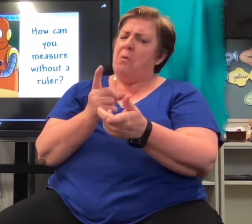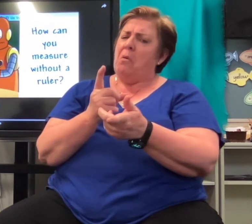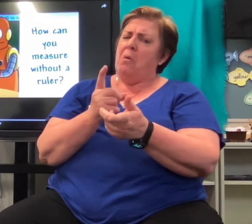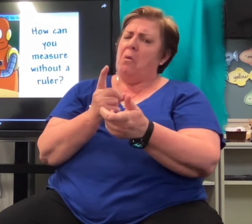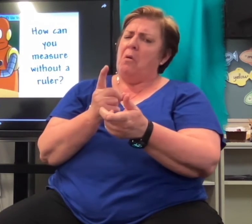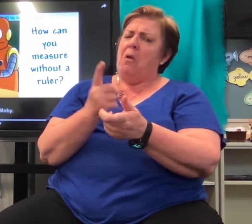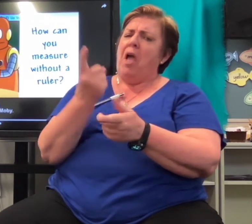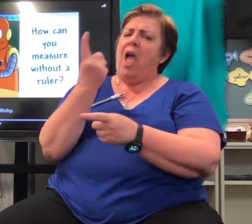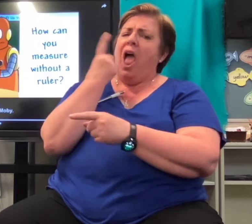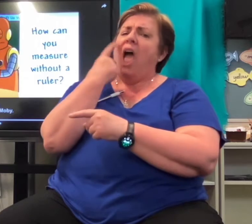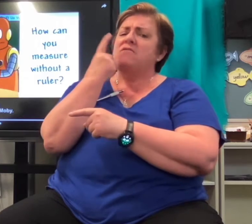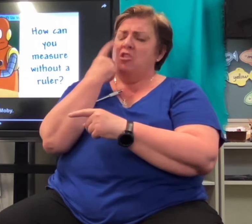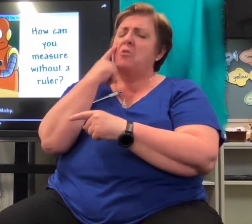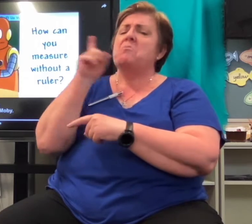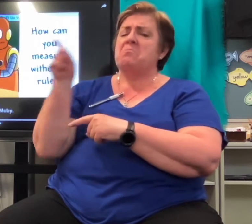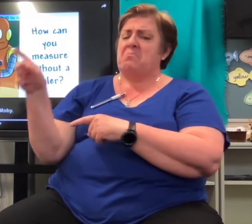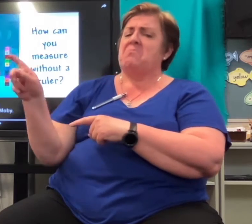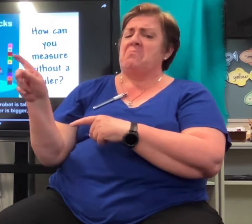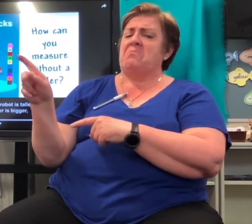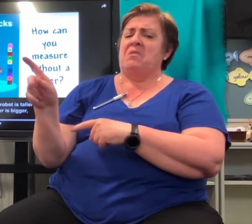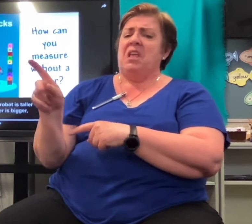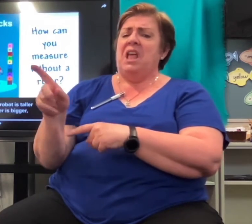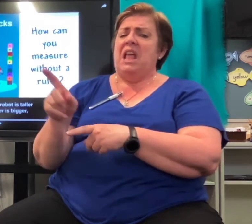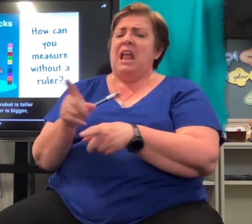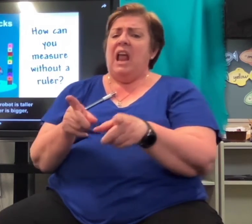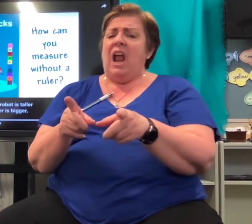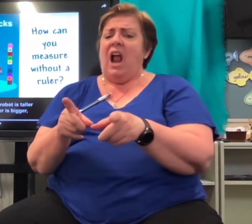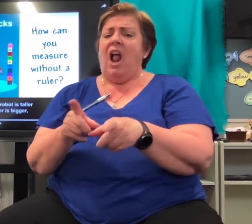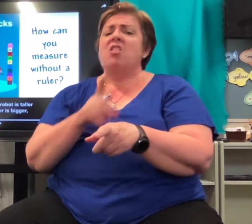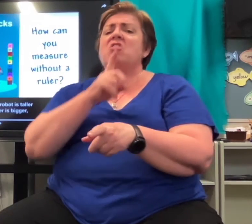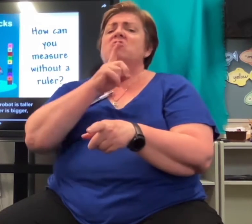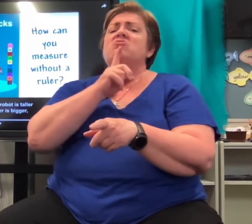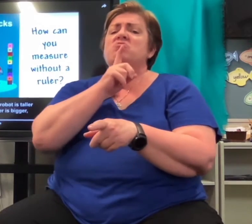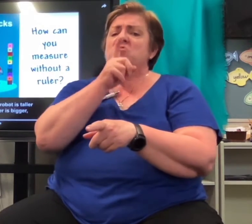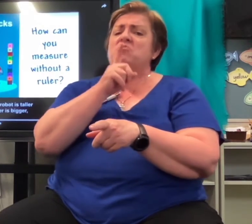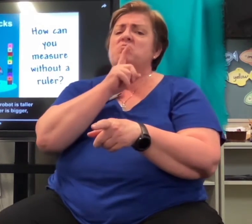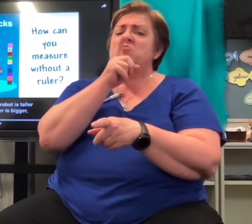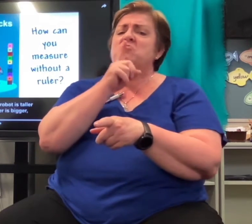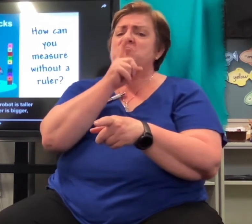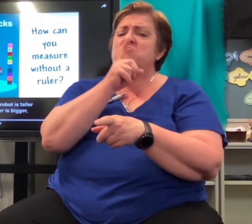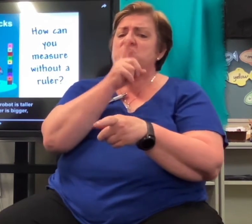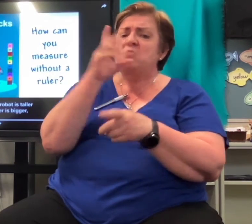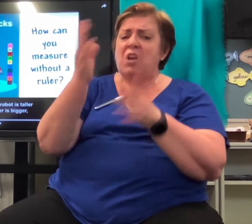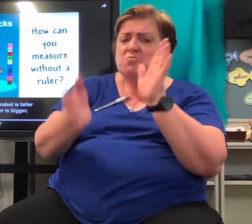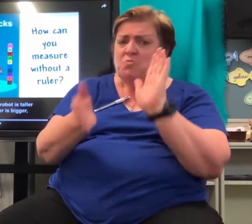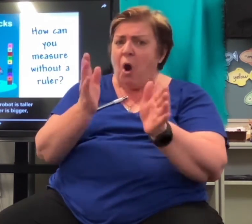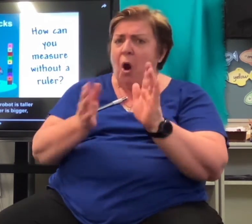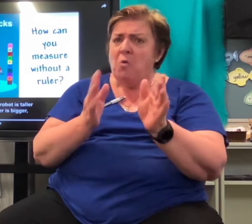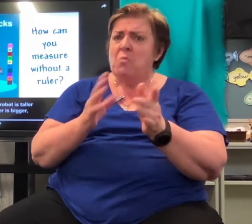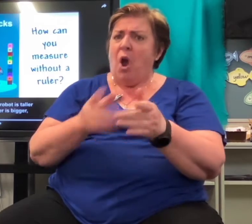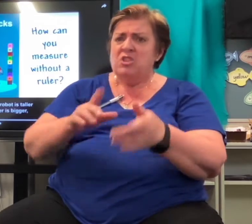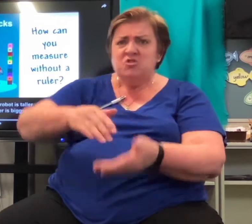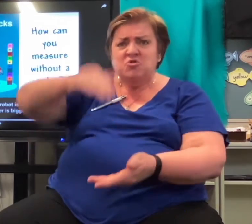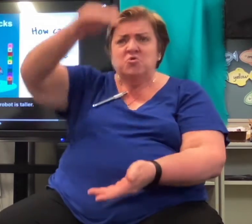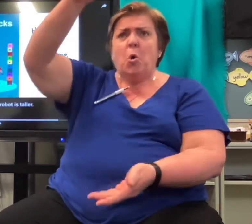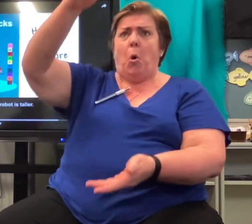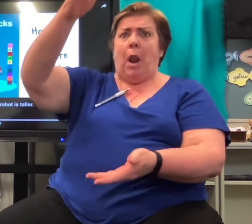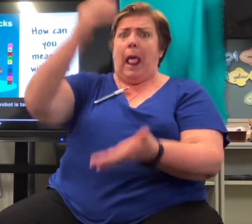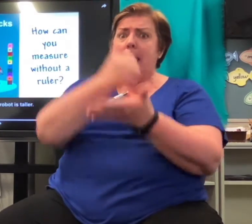You're right, Moby. It seems like the red robot is taller because the number is bigger. But I know the